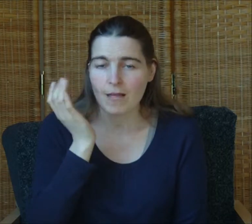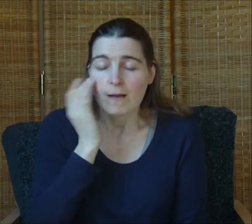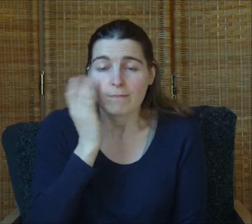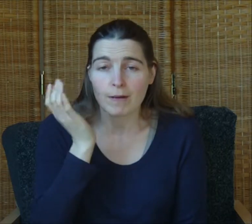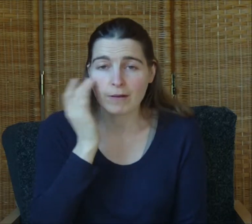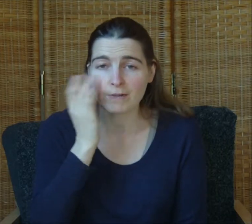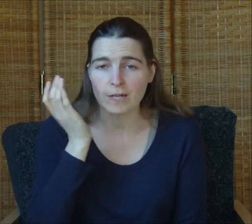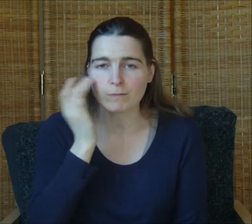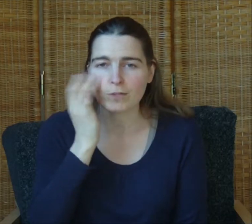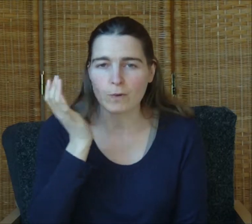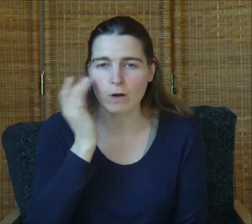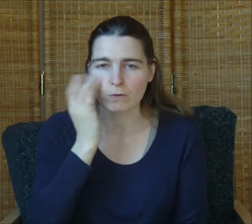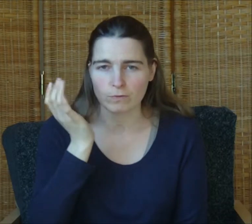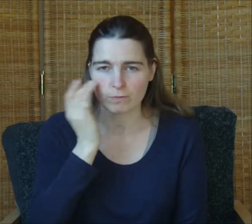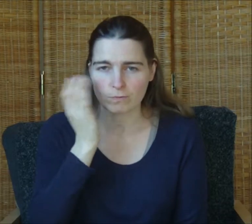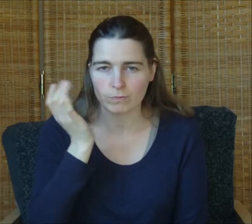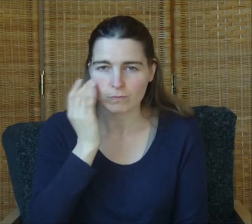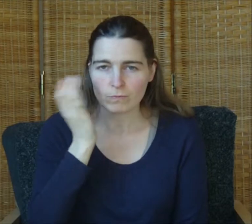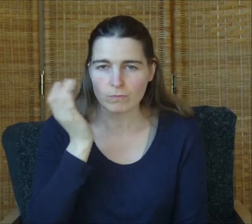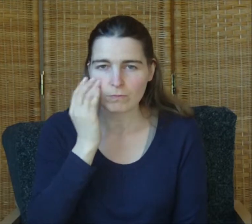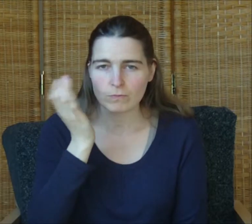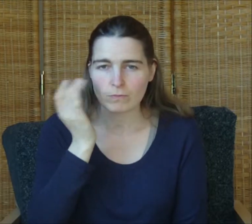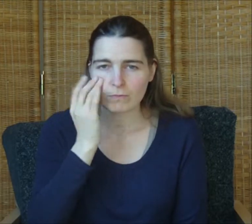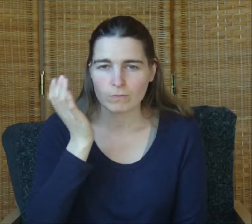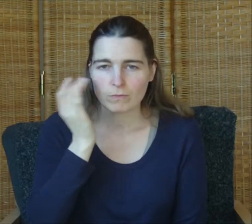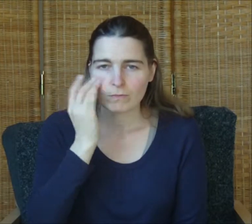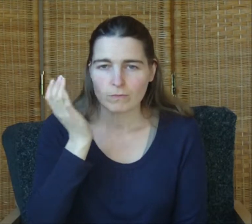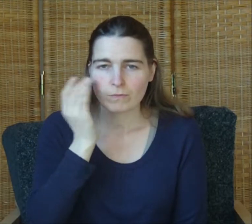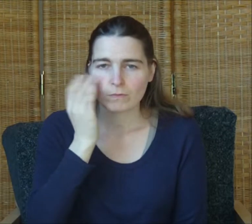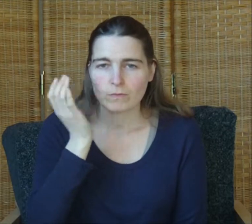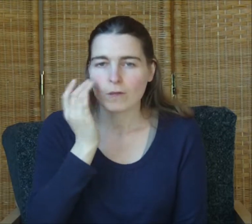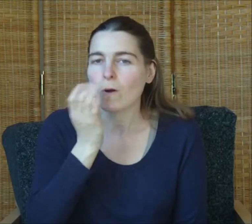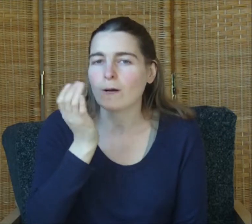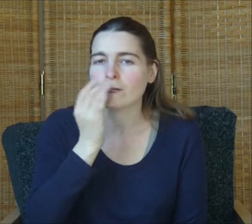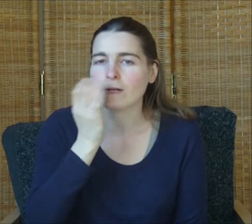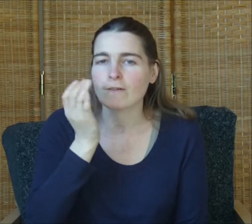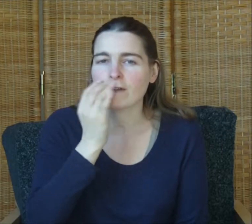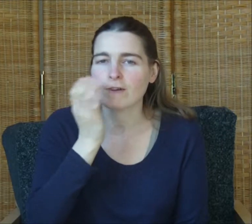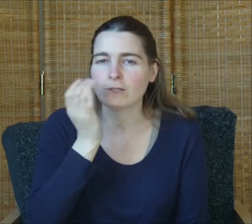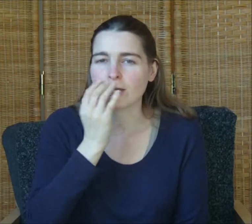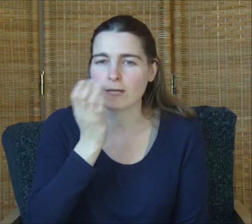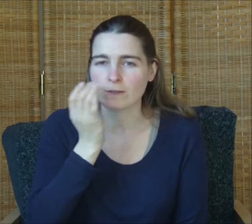Maybe I feel I'm too old or I don't have enough education.